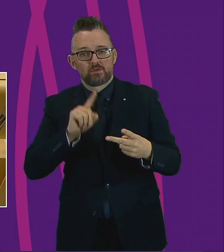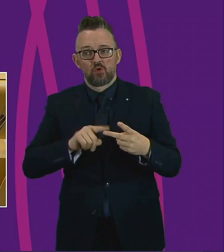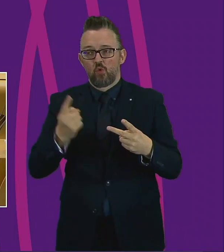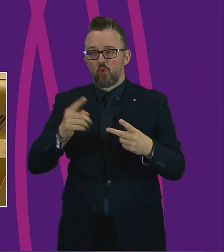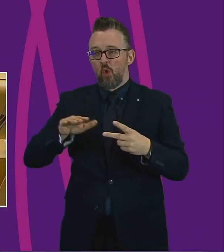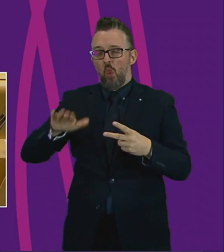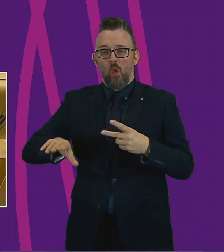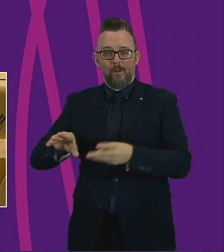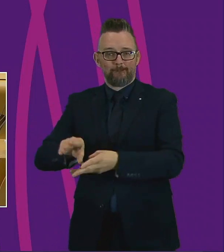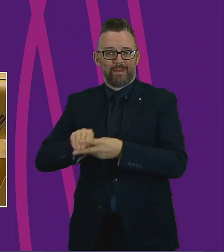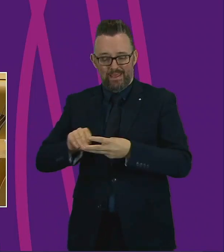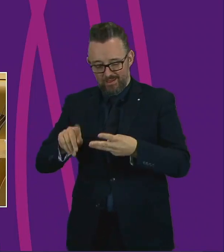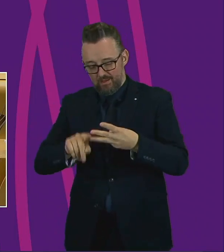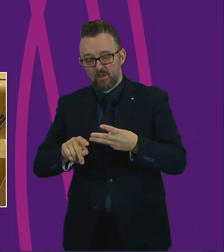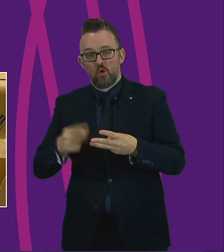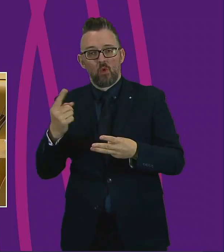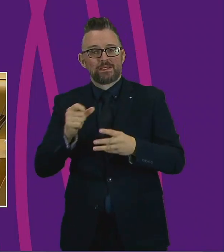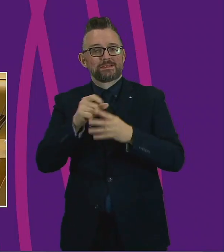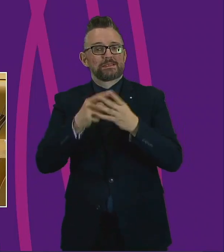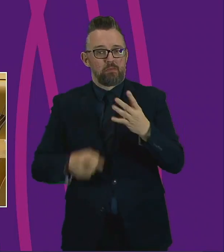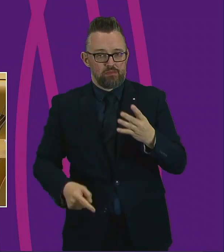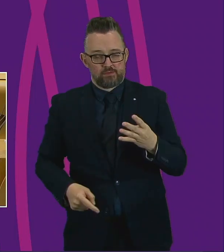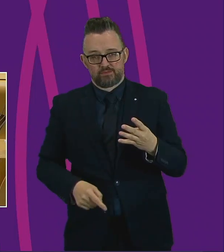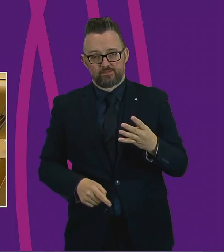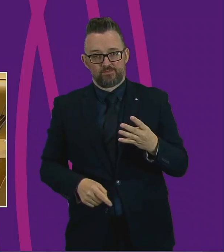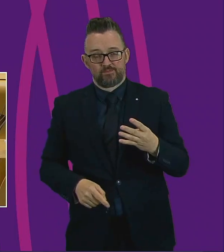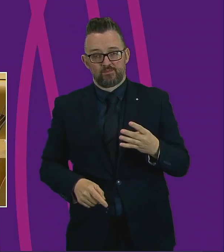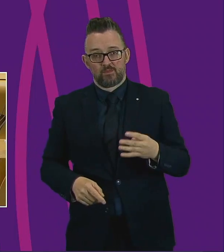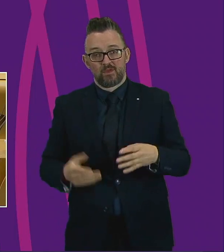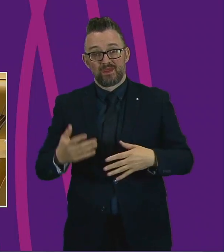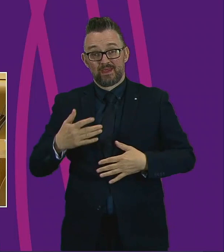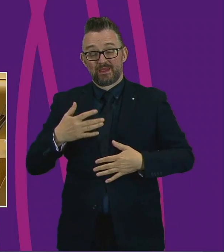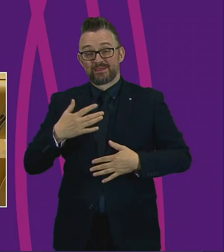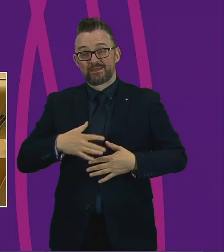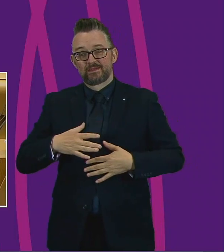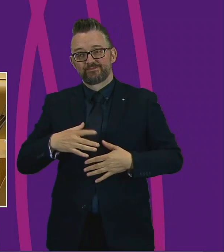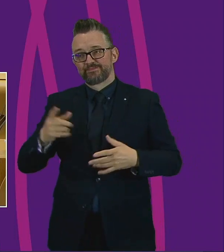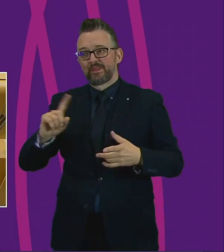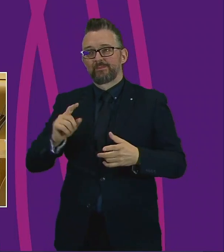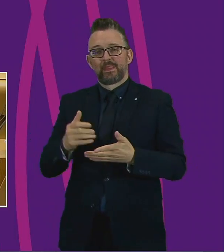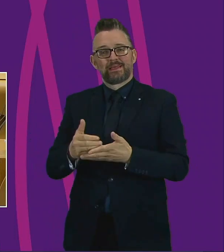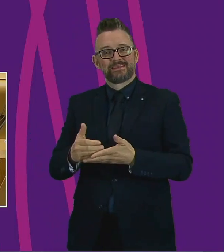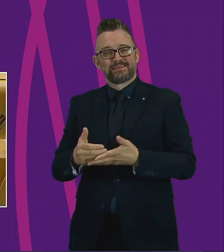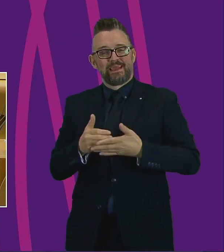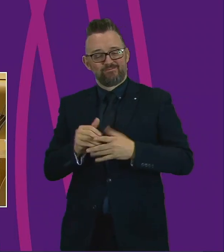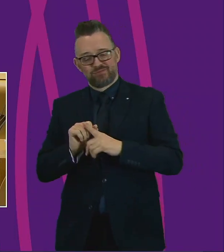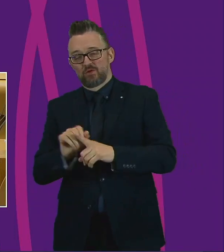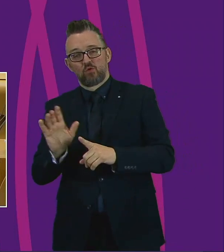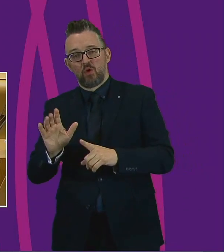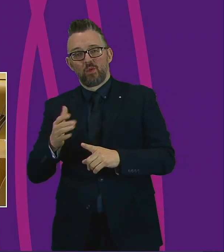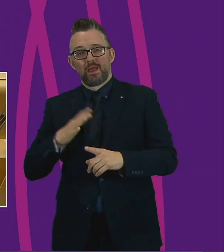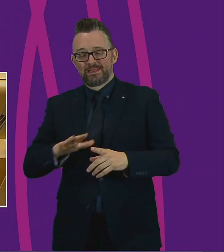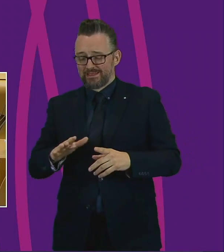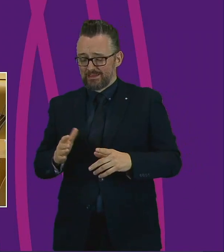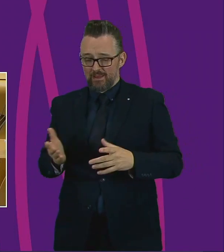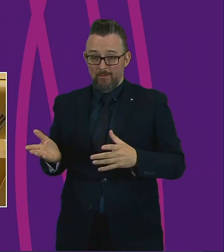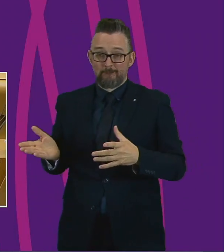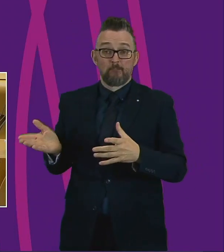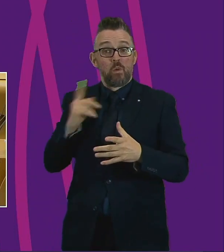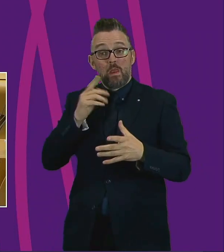communities, people with disabilities. We don't just need a better safety net. We need to build back a better